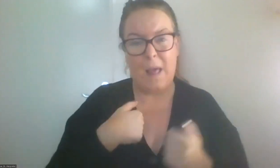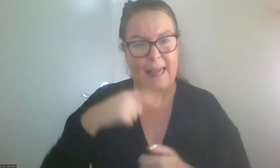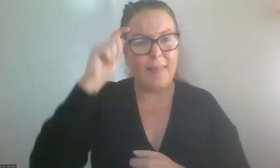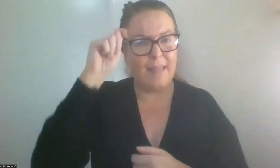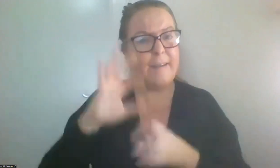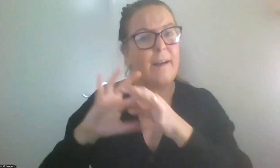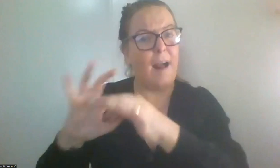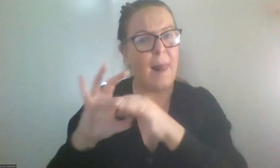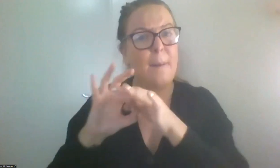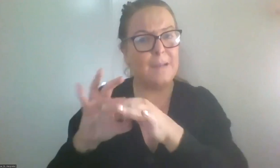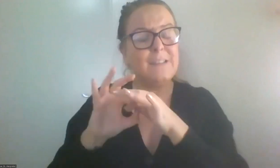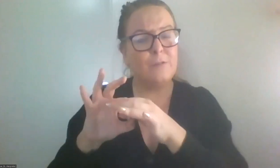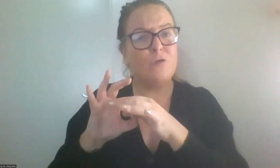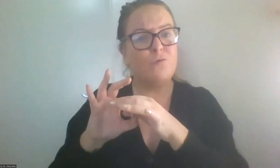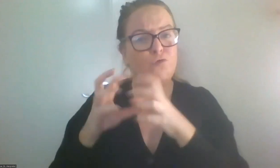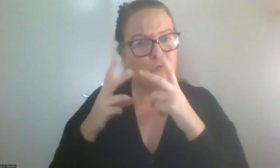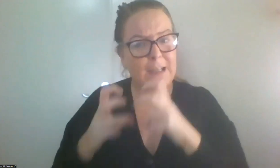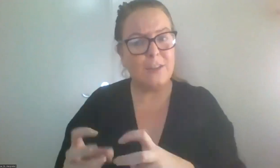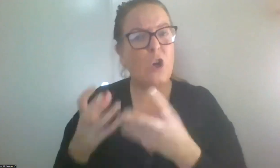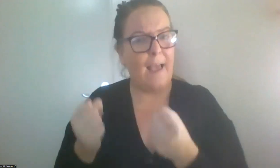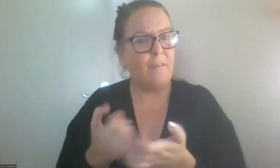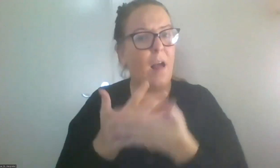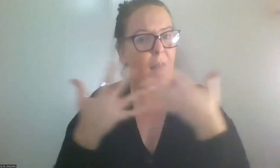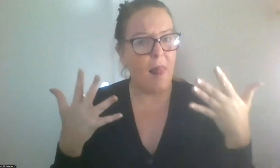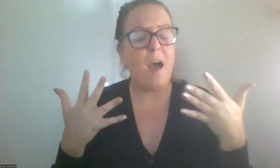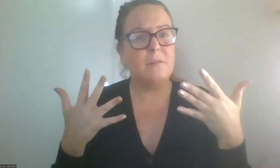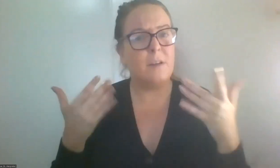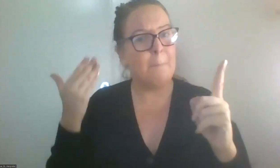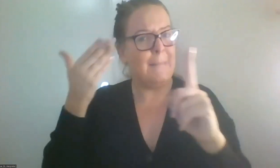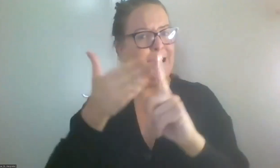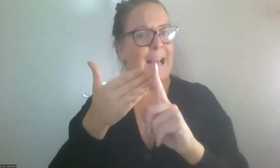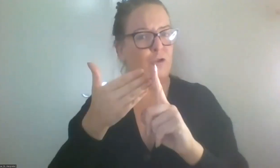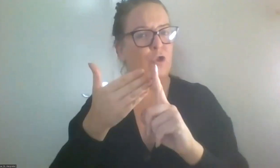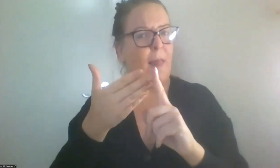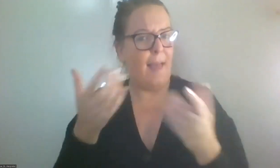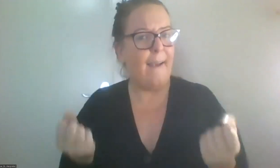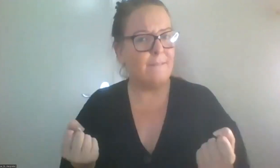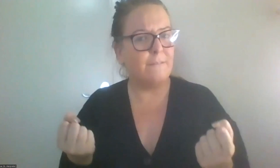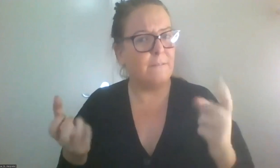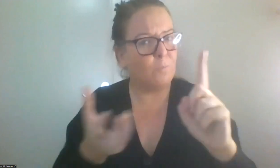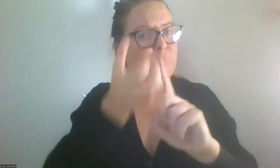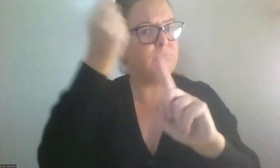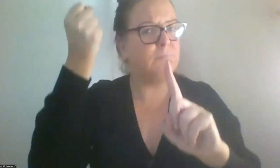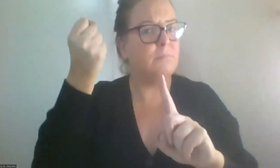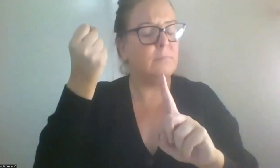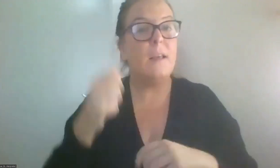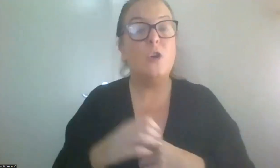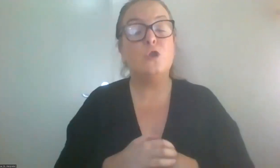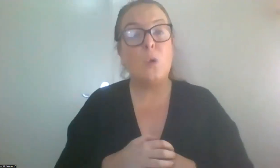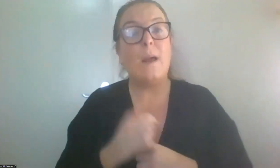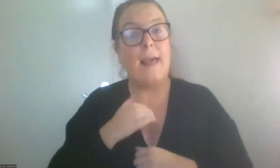of potential if it is adopted. I really felt in this process